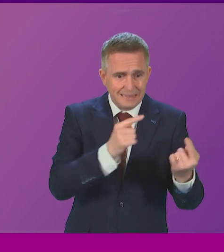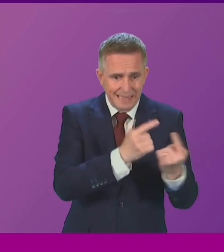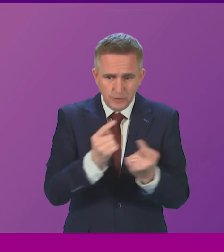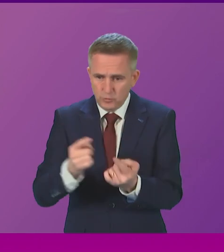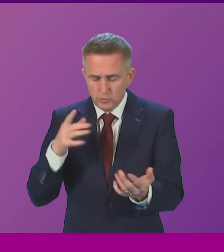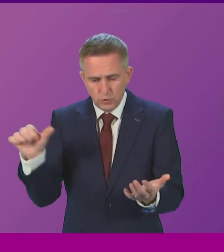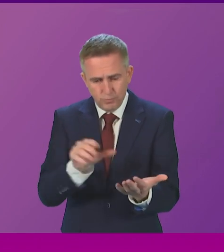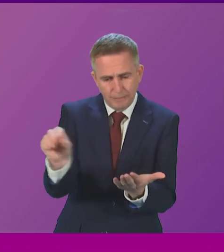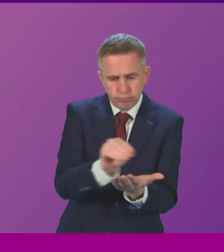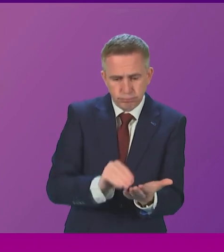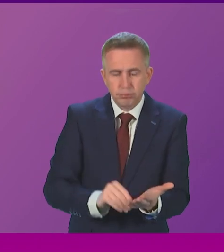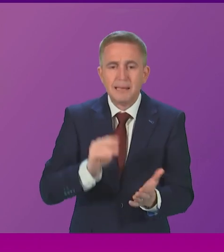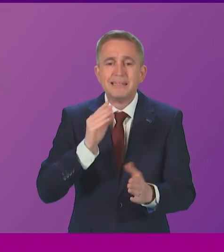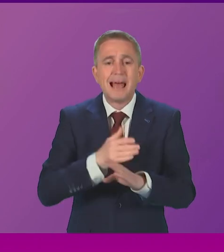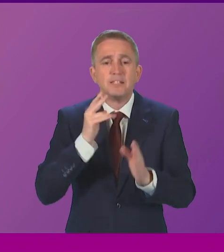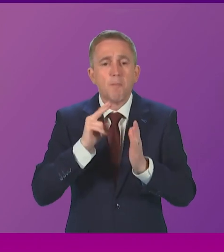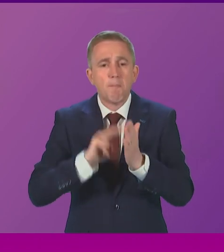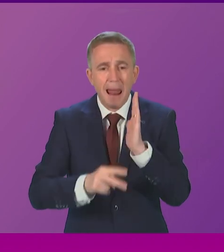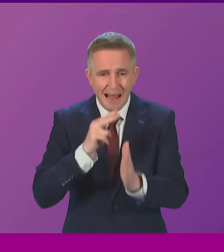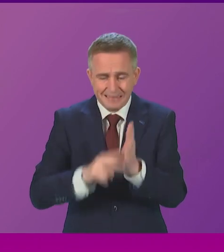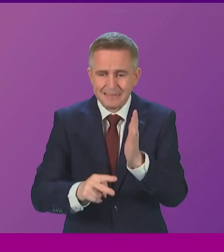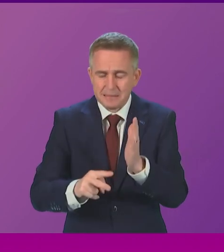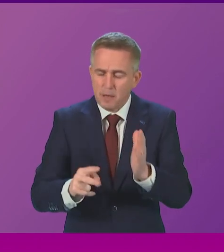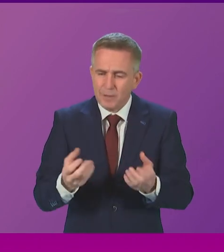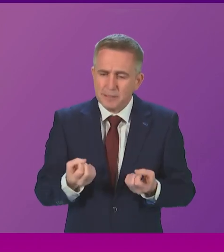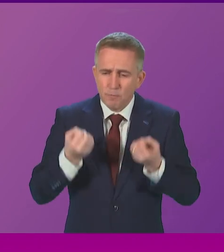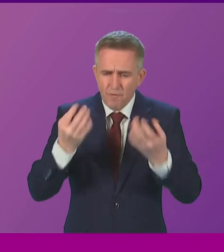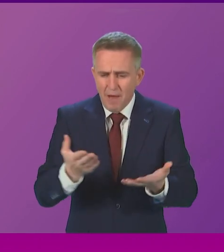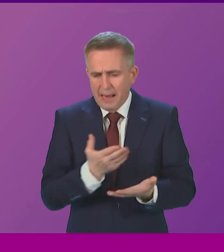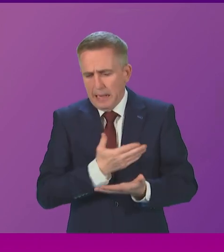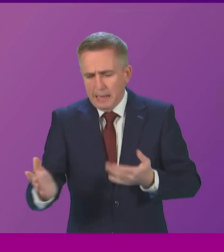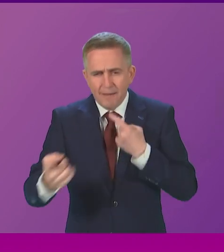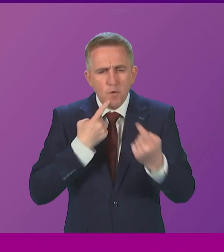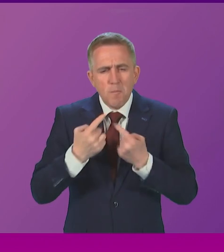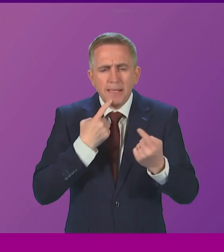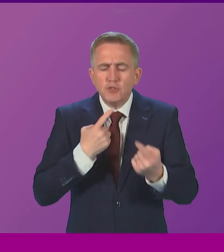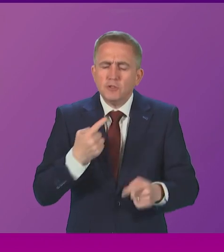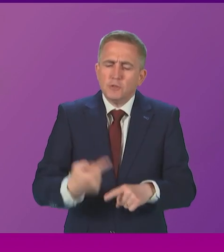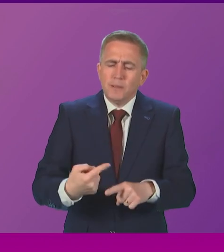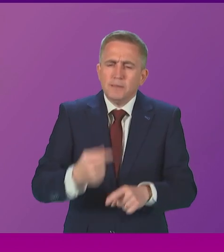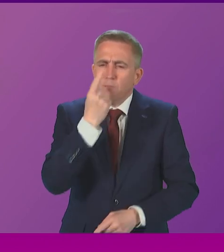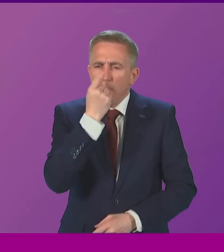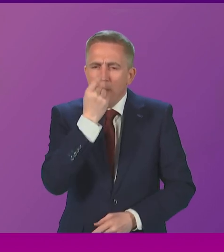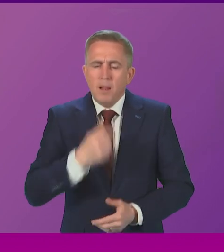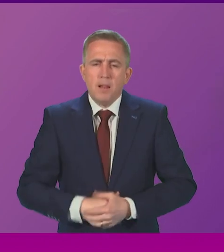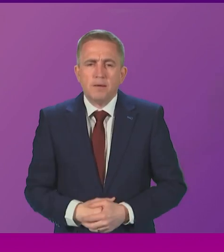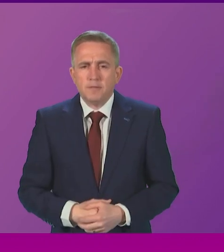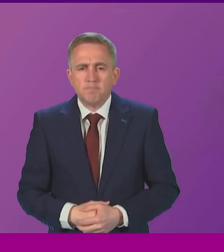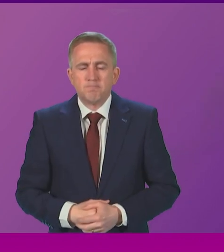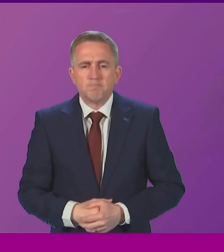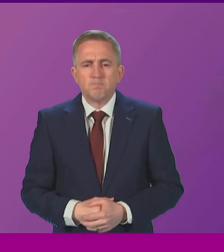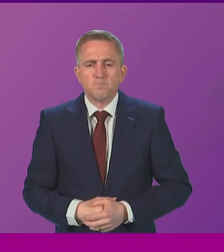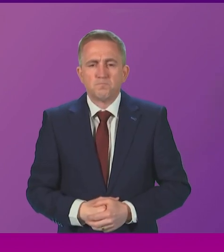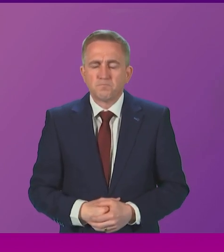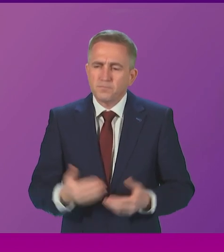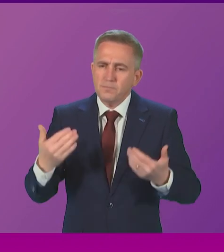I take on board the point, and it is something we need to provide in terms of clarity to the institutions as soon as possible. Ross Greer. Thank you. The